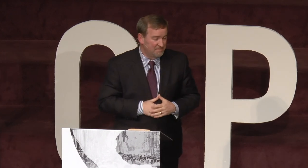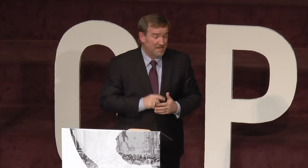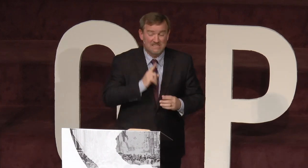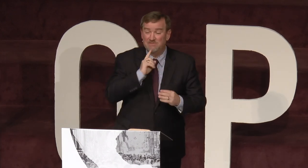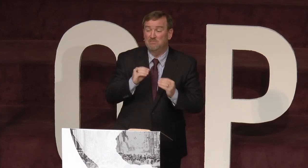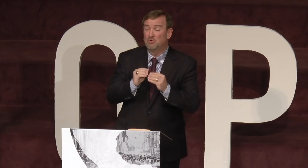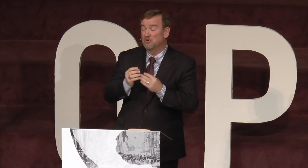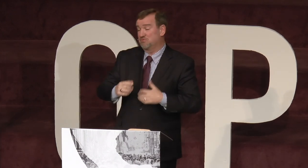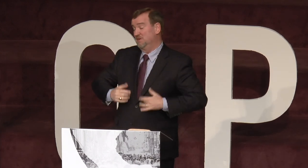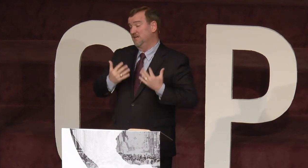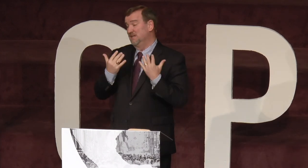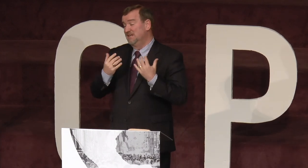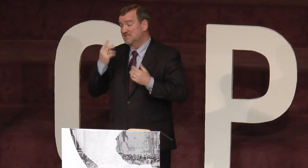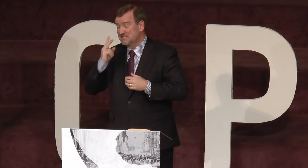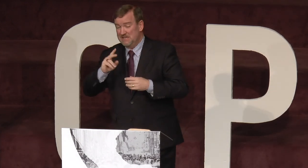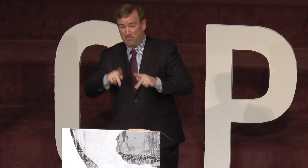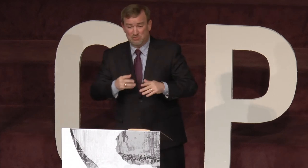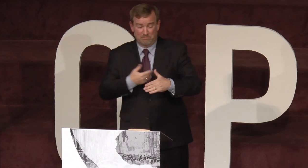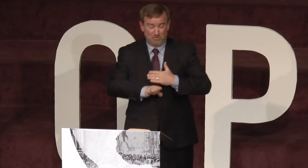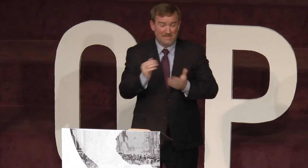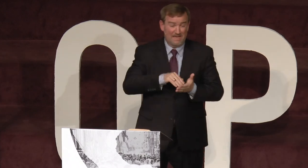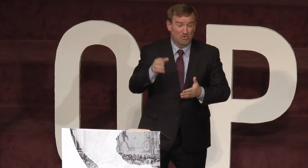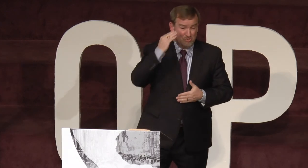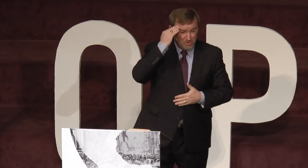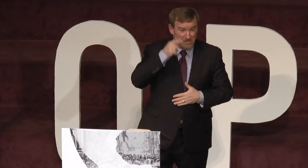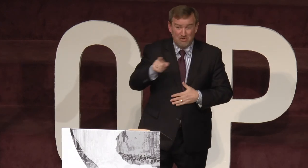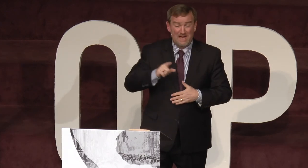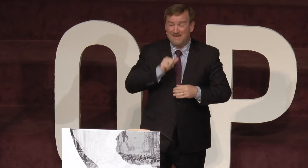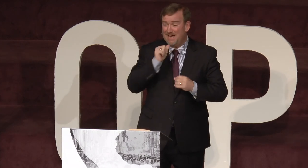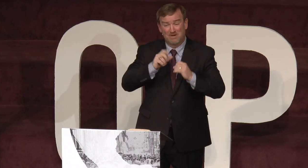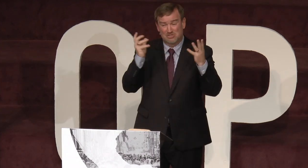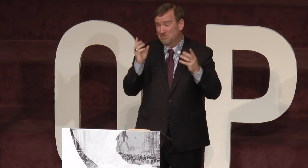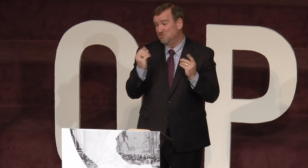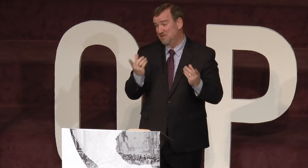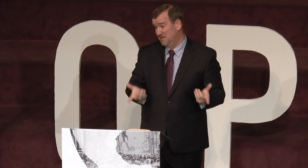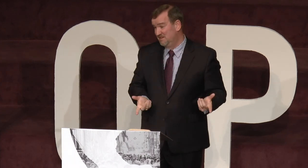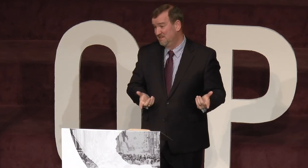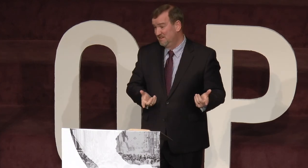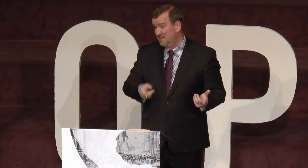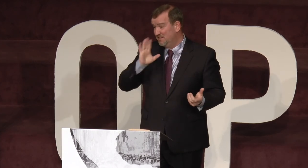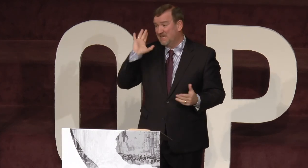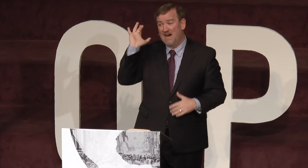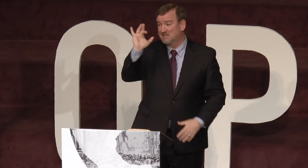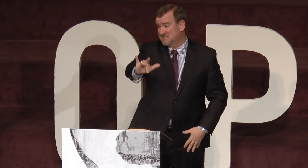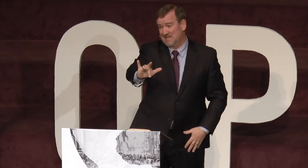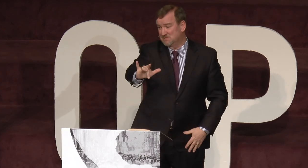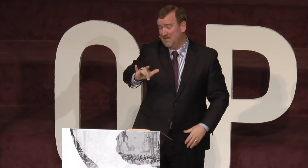It's even more thrilling to see a person born again when you know you had not much to do with it. And that God steps down